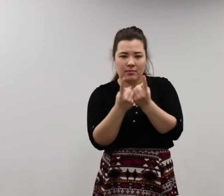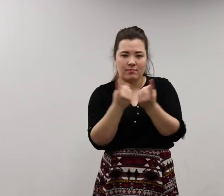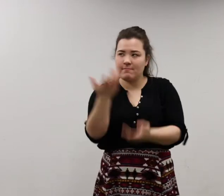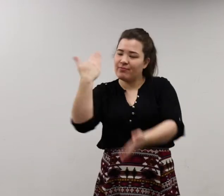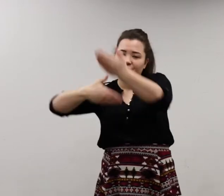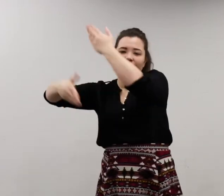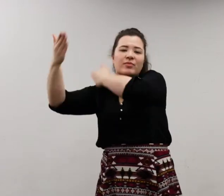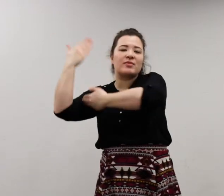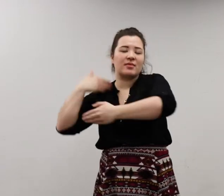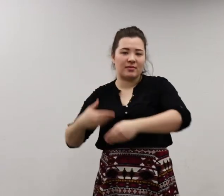times.